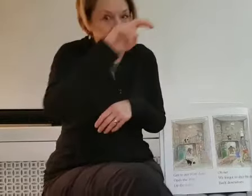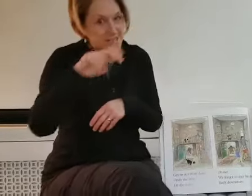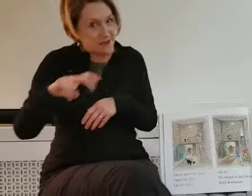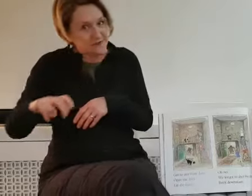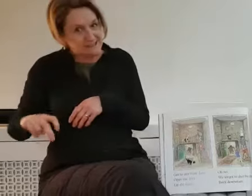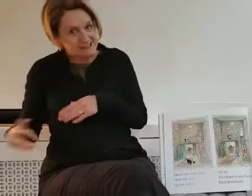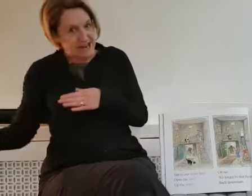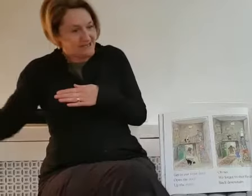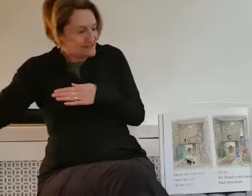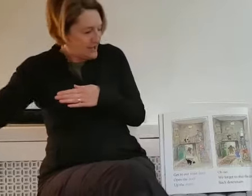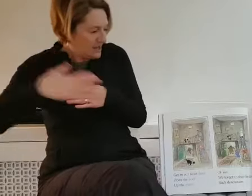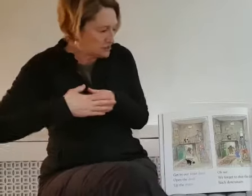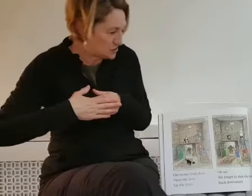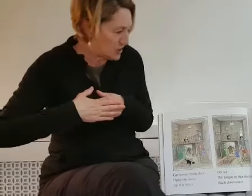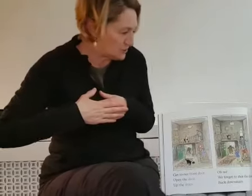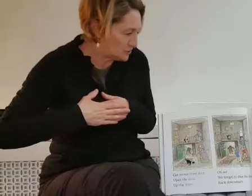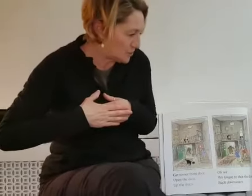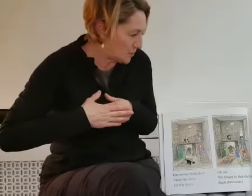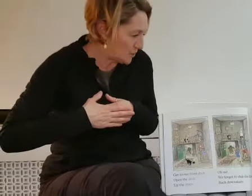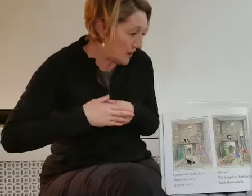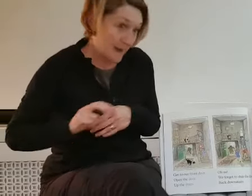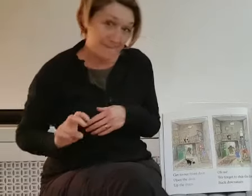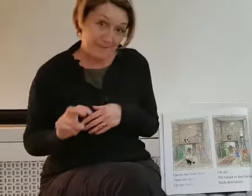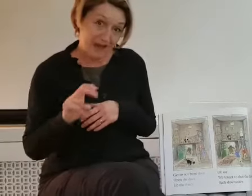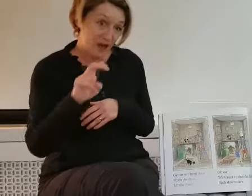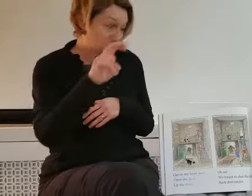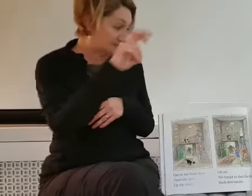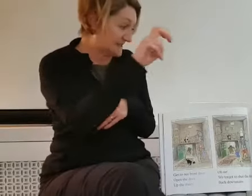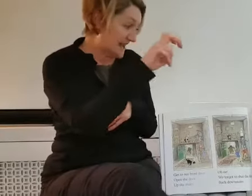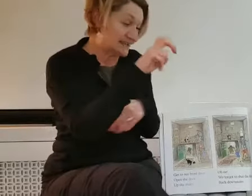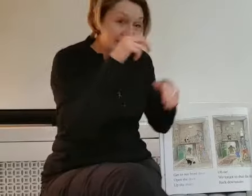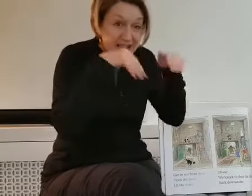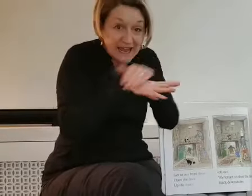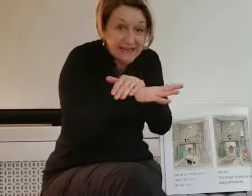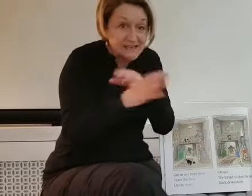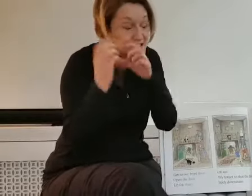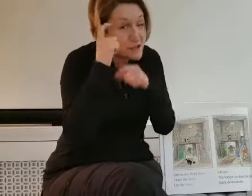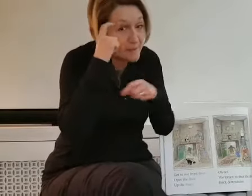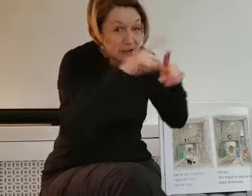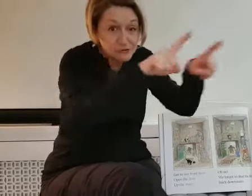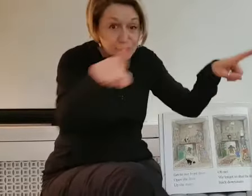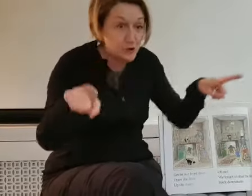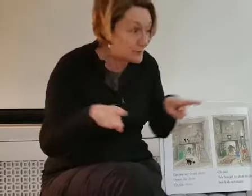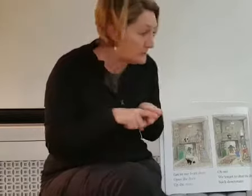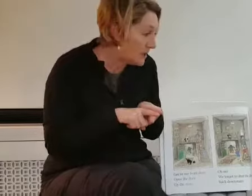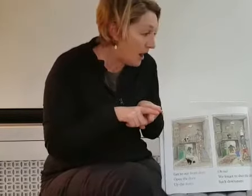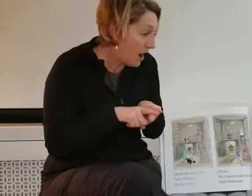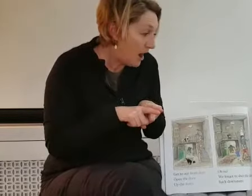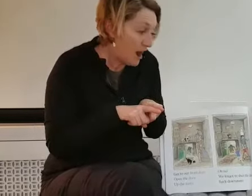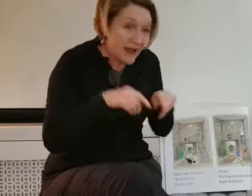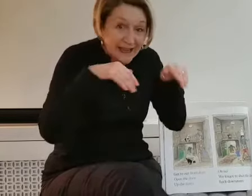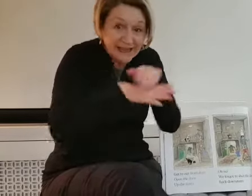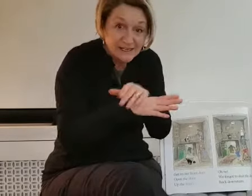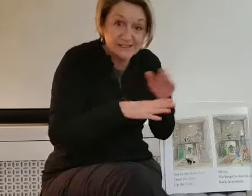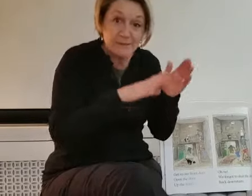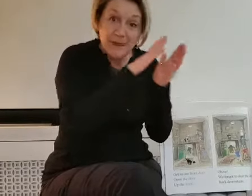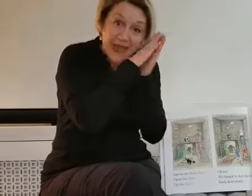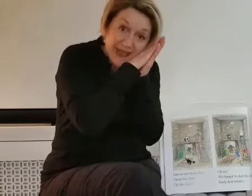Back down the stairs. Shut the door. Back upstairs. Into the bedroom. Into bed.